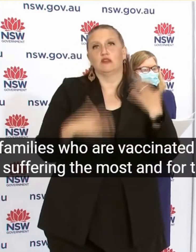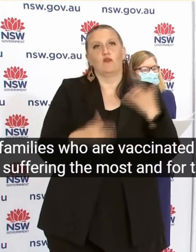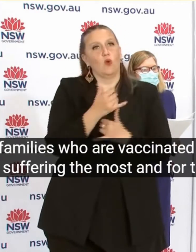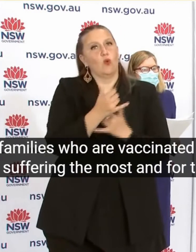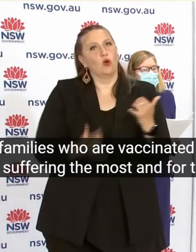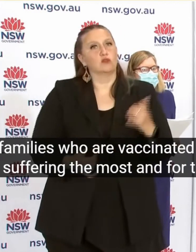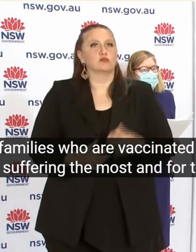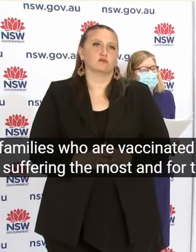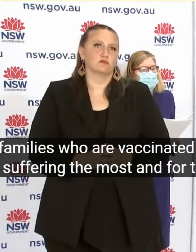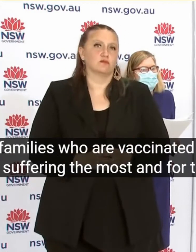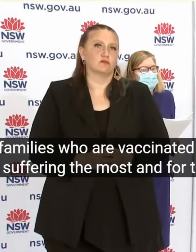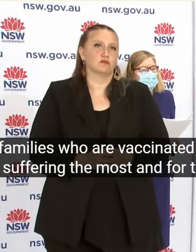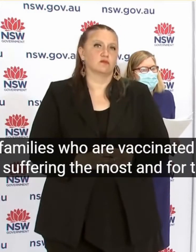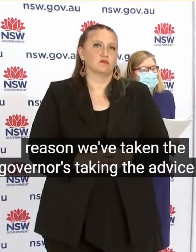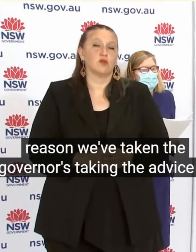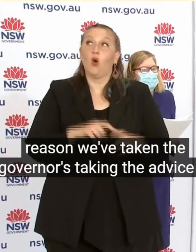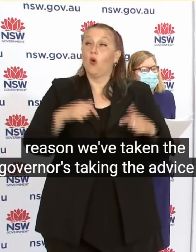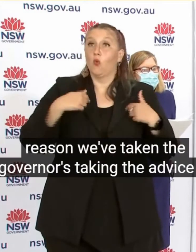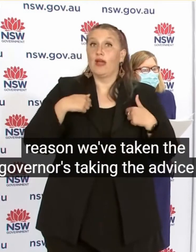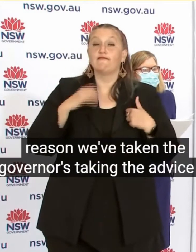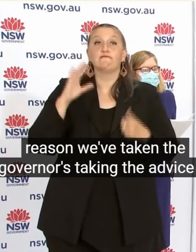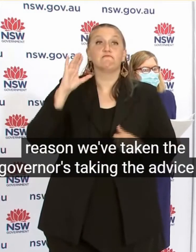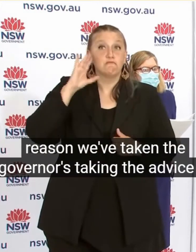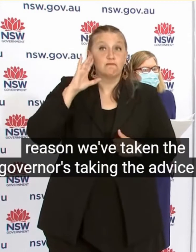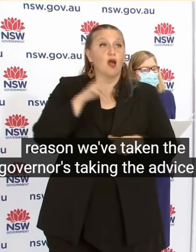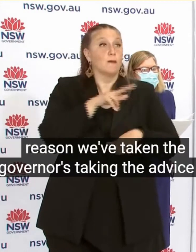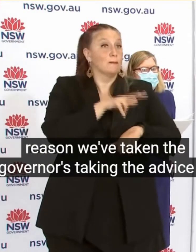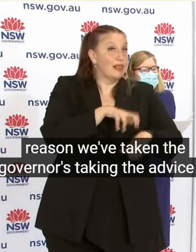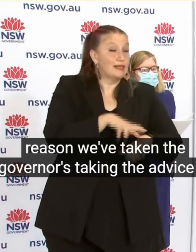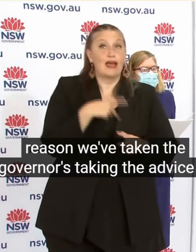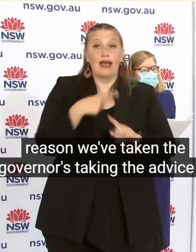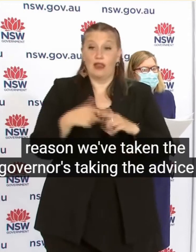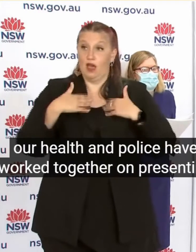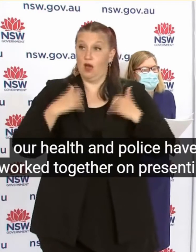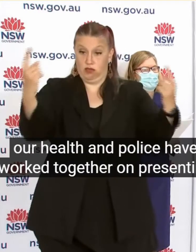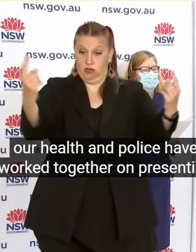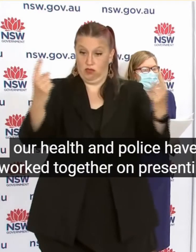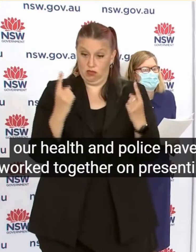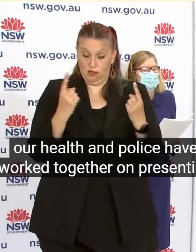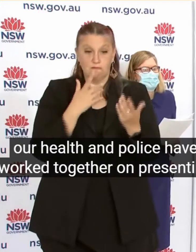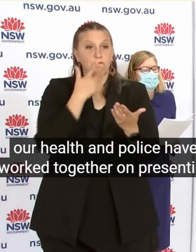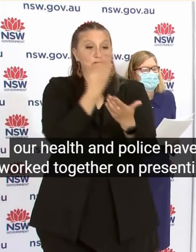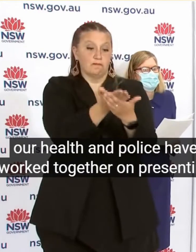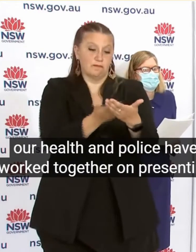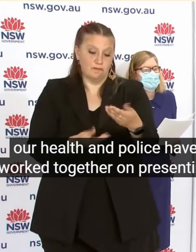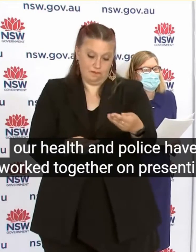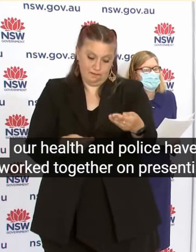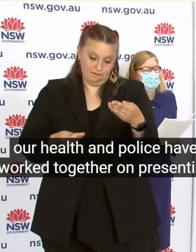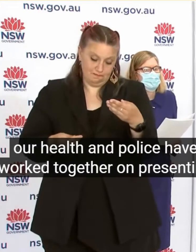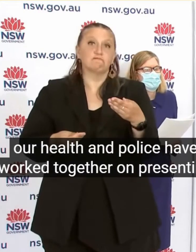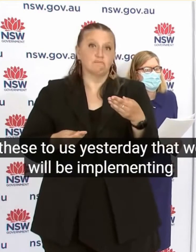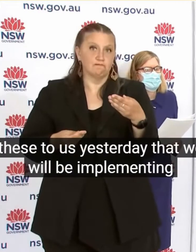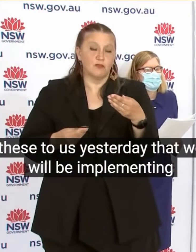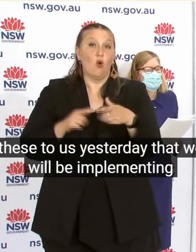We've taken The government has taken the advice of our health and police Who've worked together on presenting these to us yesterday That we will be